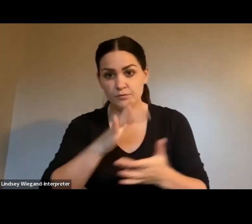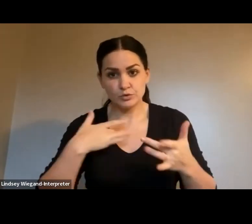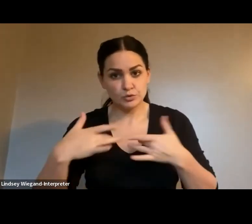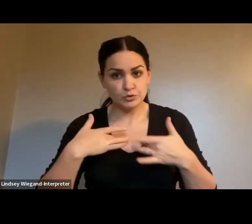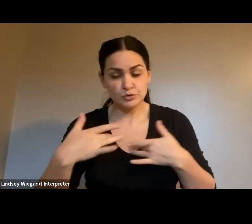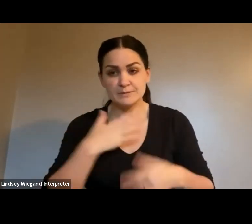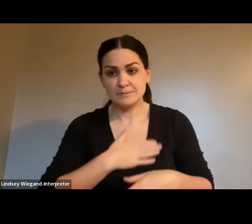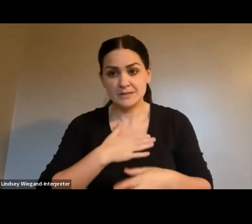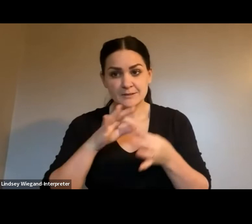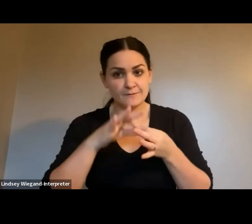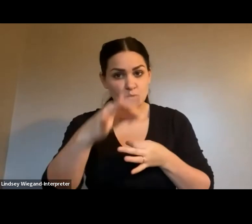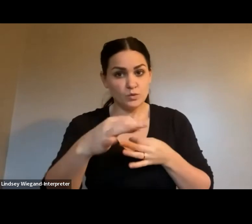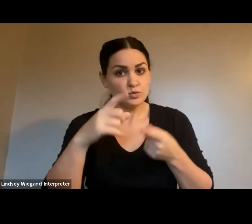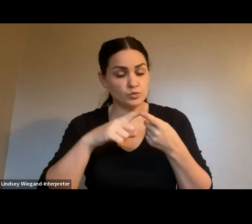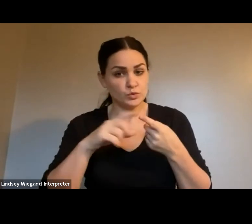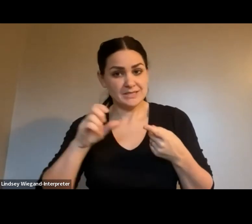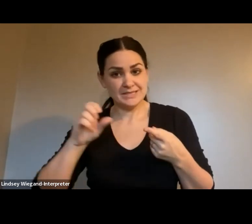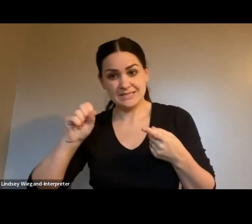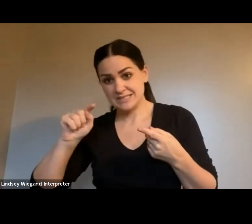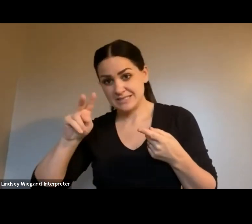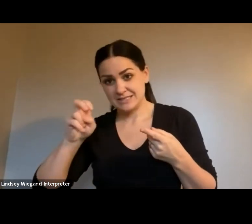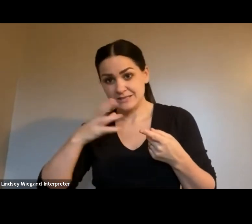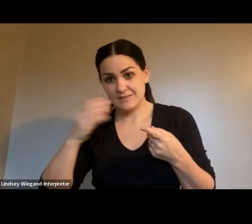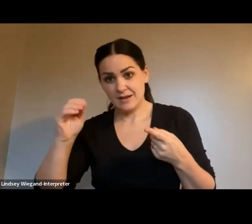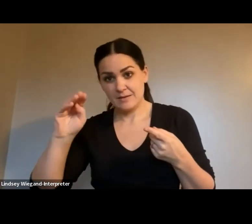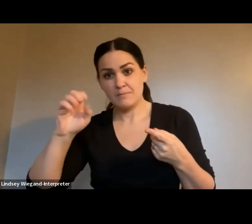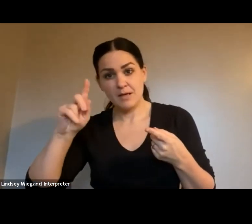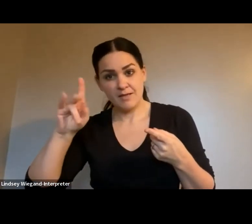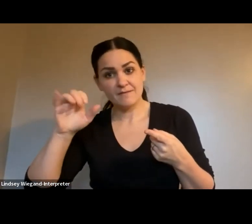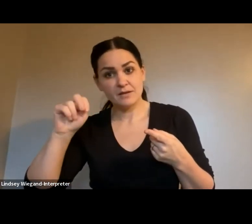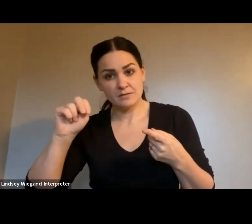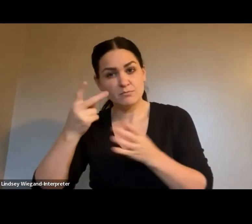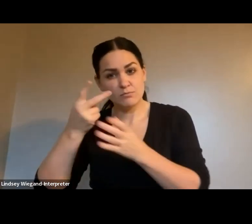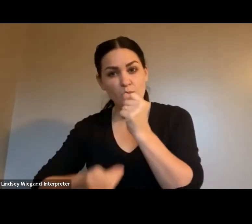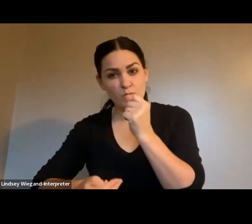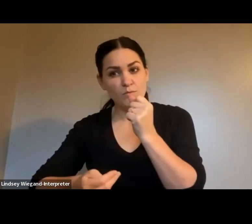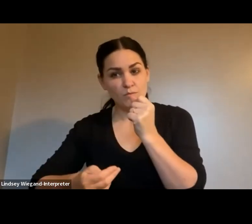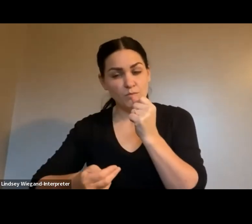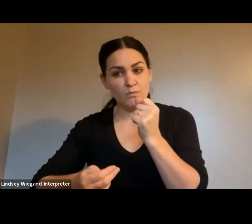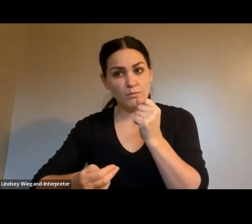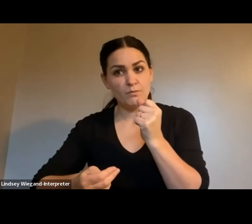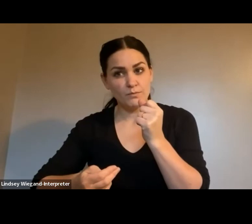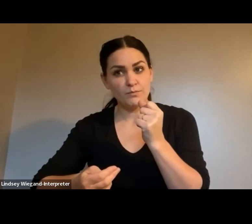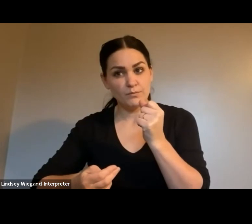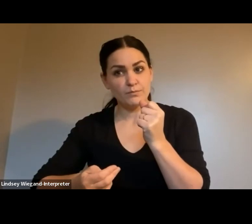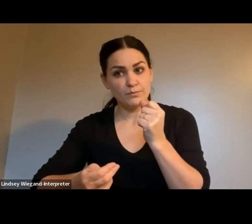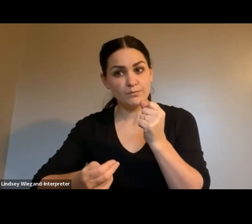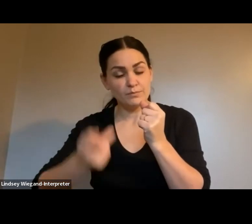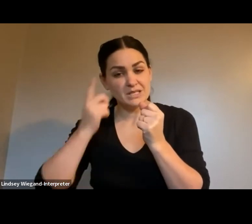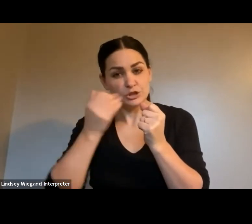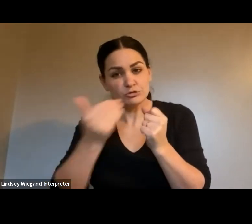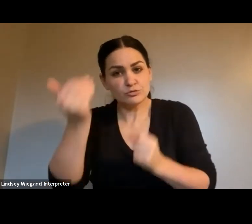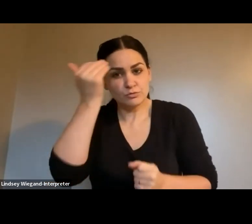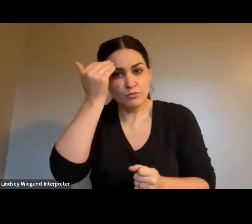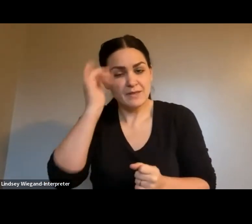to both Steve and Melvin. Okay. Because she's bringing some of this stuff to our attention and we need to